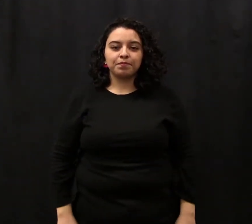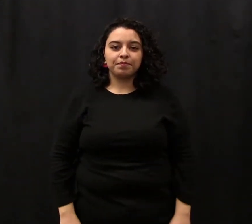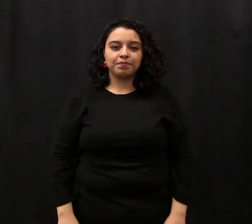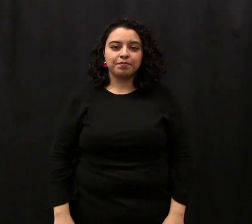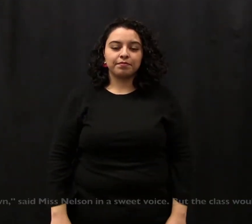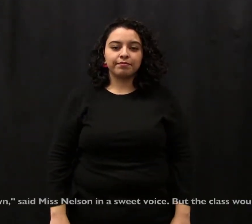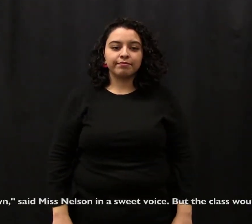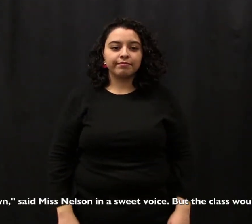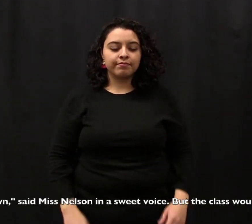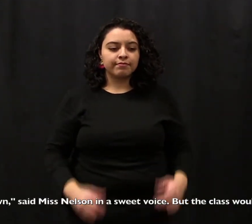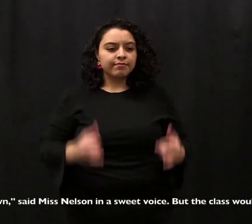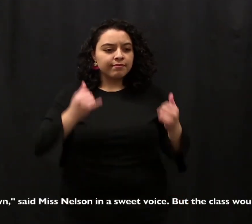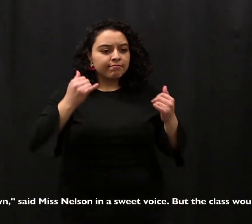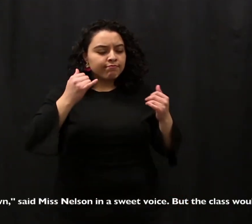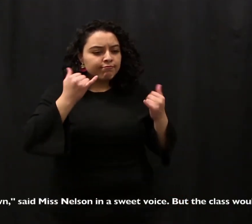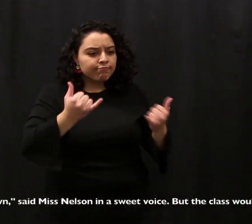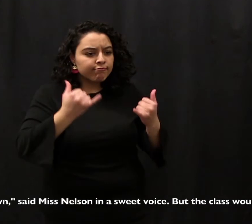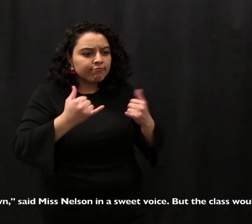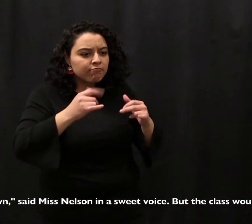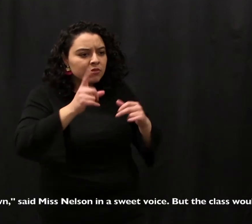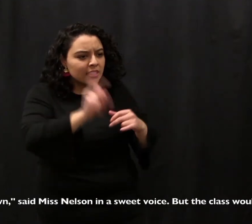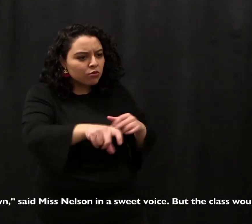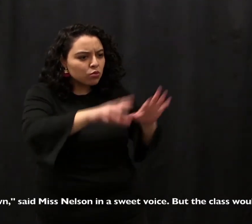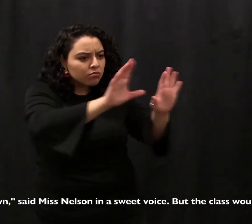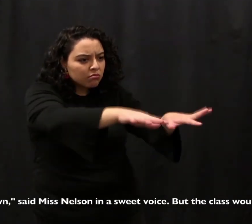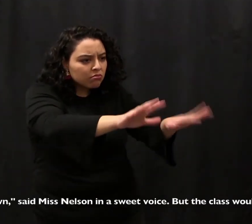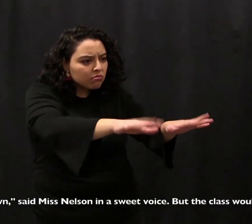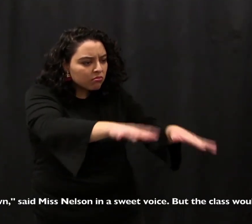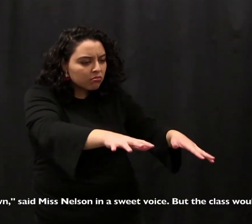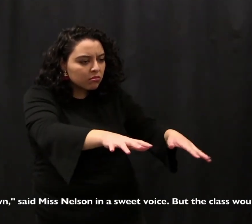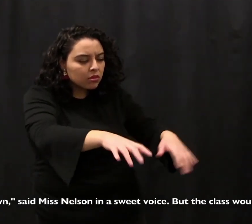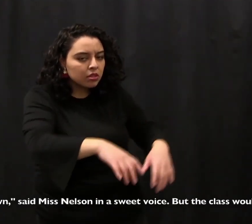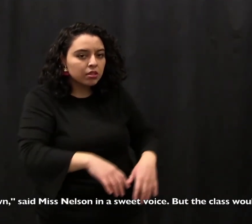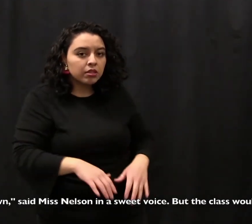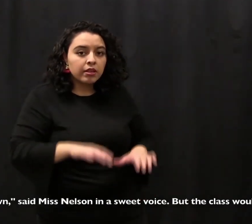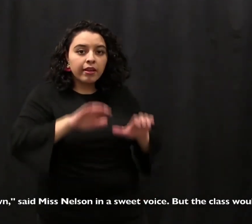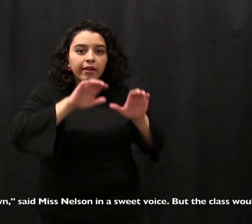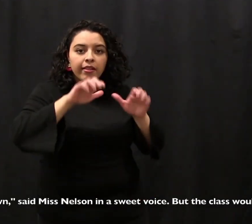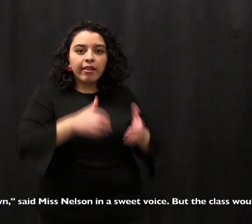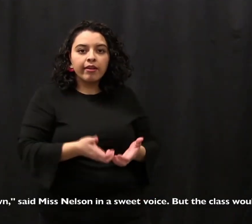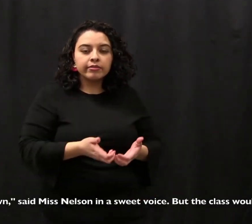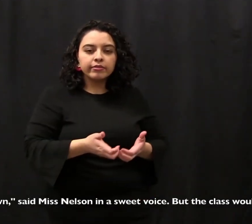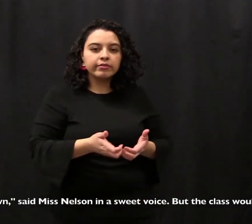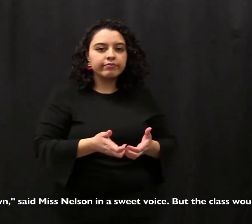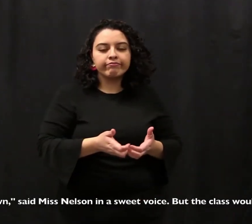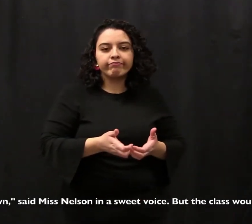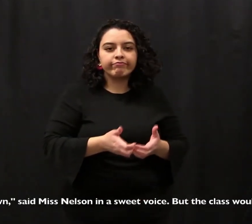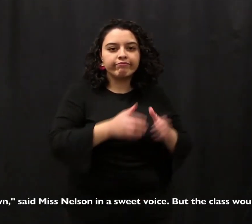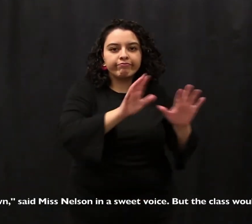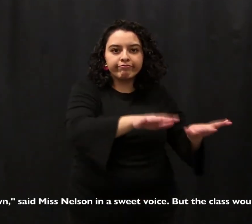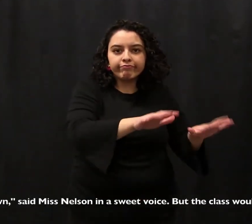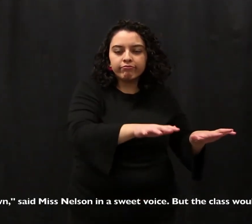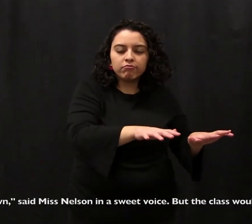Now settle down, said Miss Nelson in a sweet voice. But the class would not settle down.